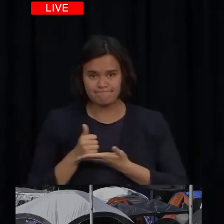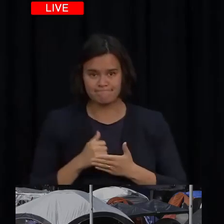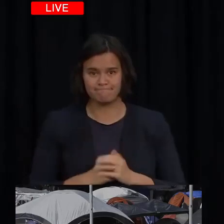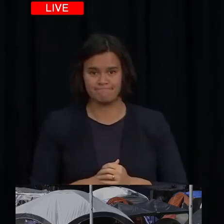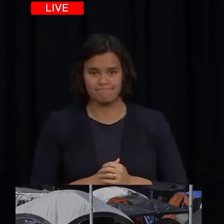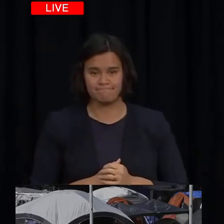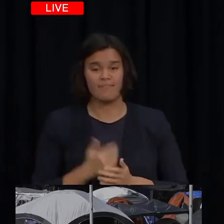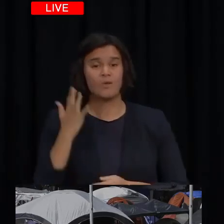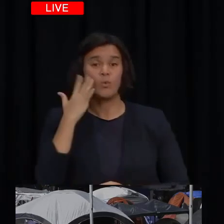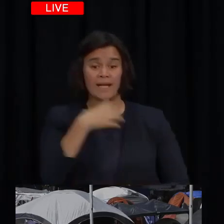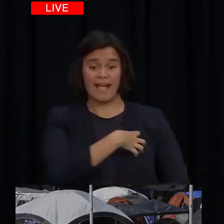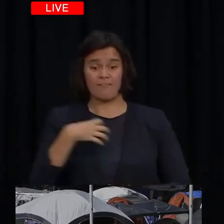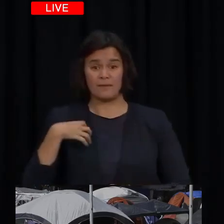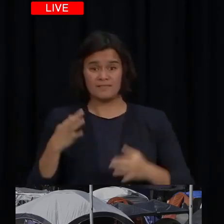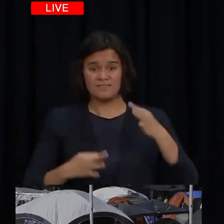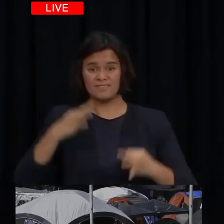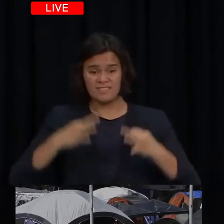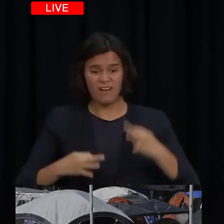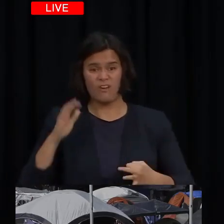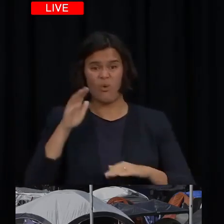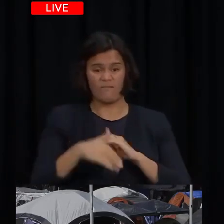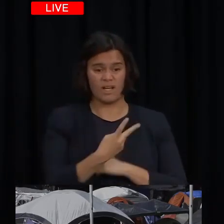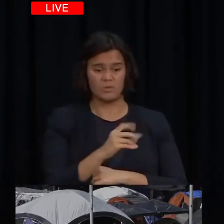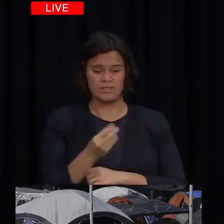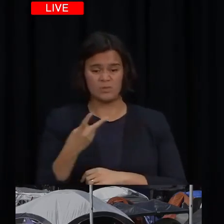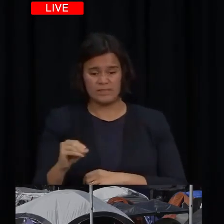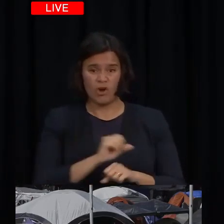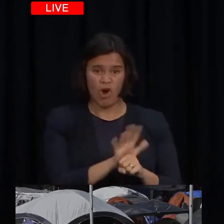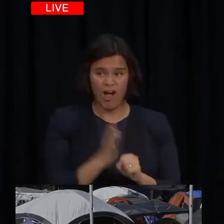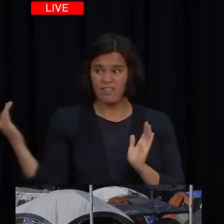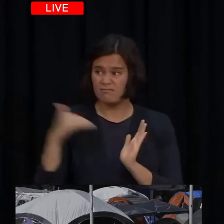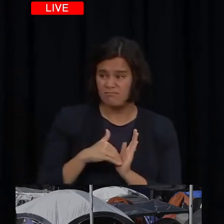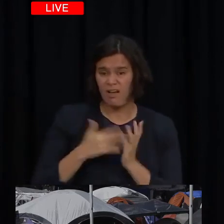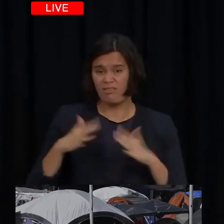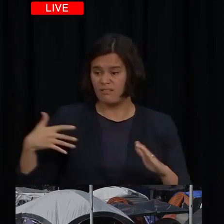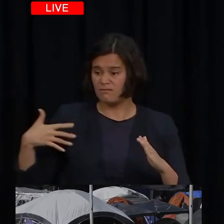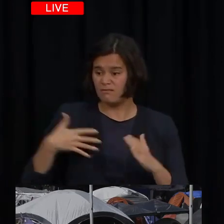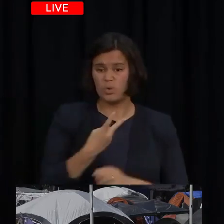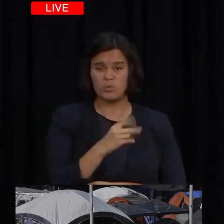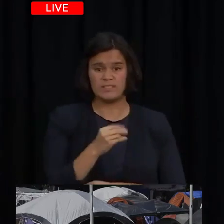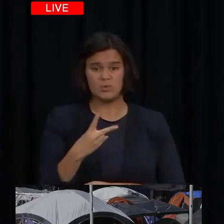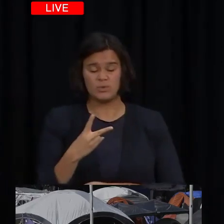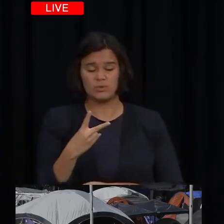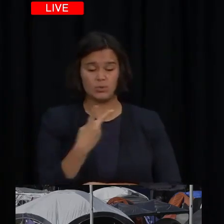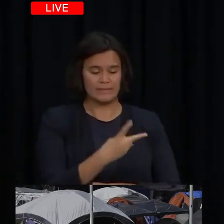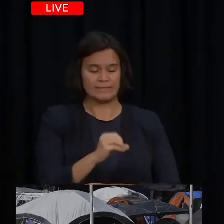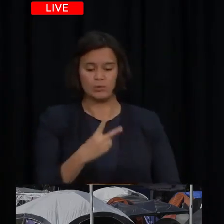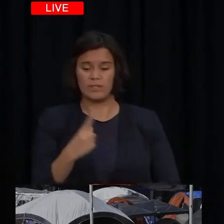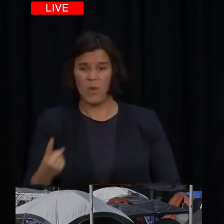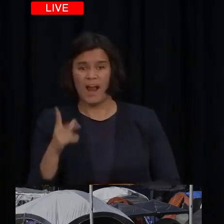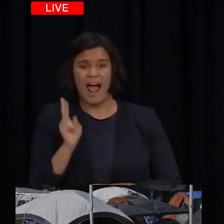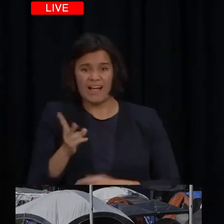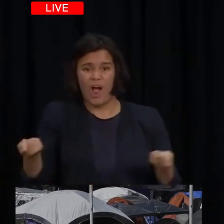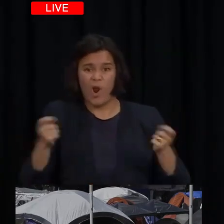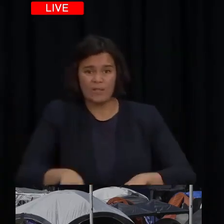When the Government made the hard decisions in 2020 and 2021 to put New Zealand into lockdown, it was clear that we needed to put in place